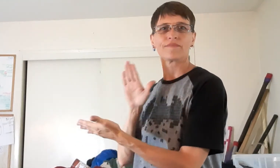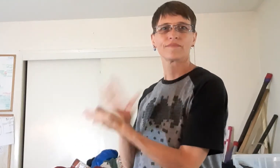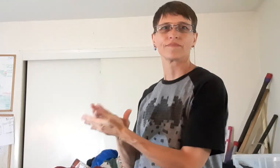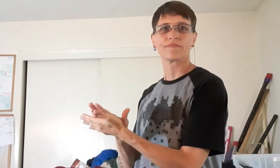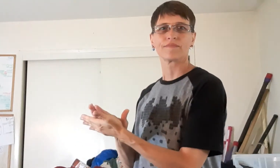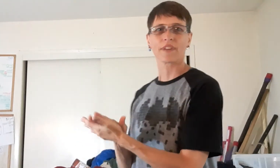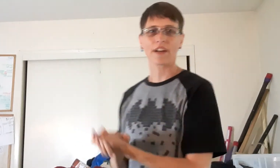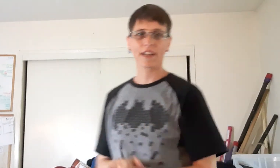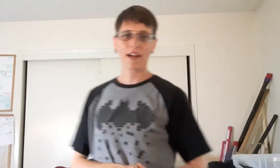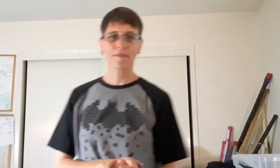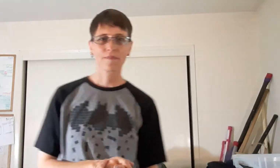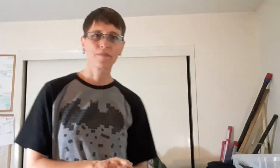There you go.